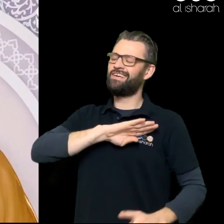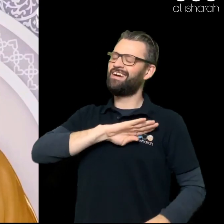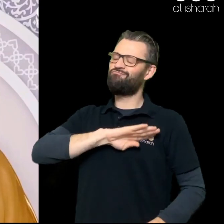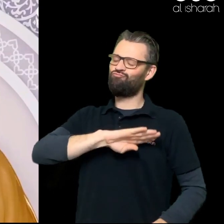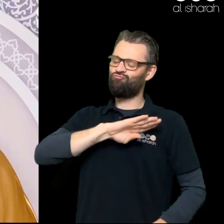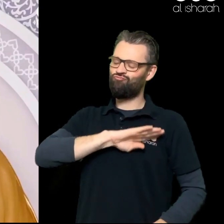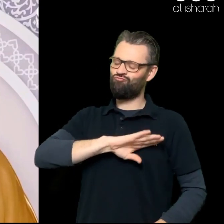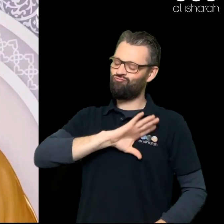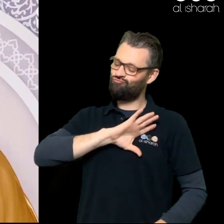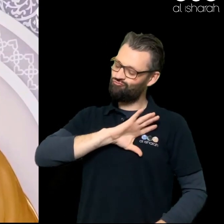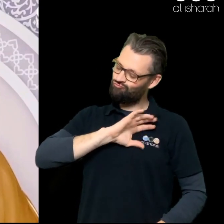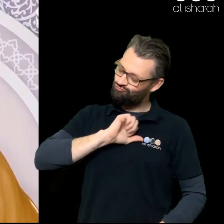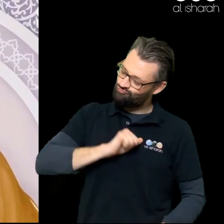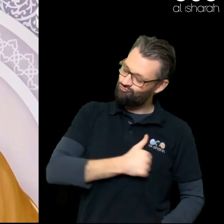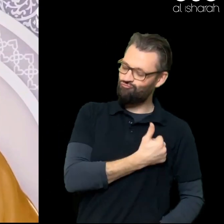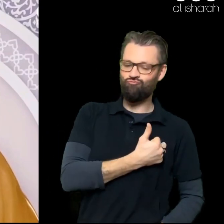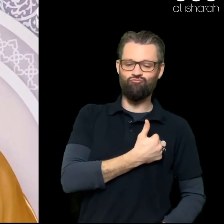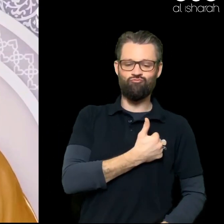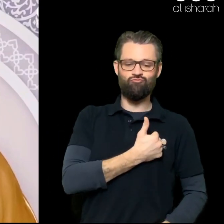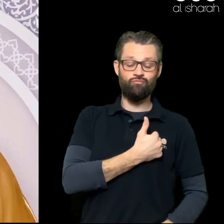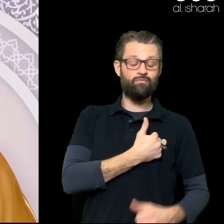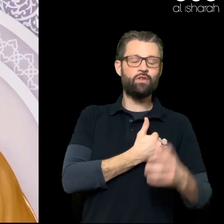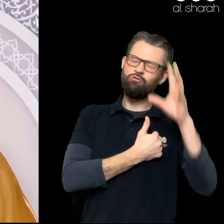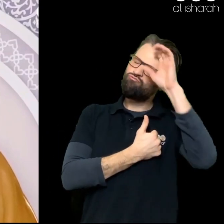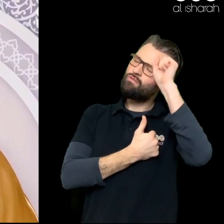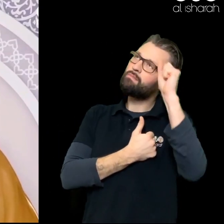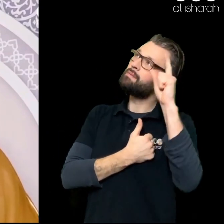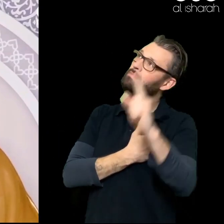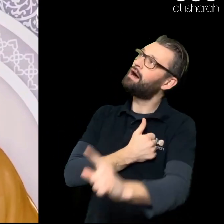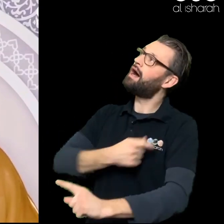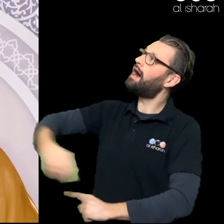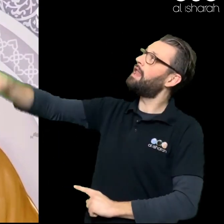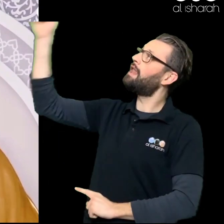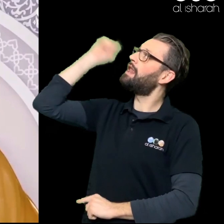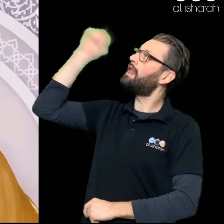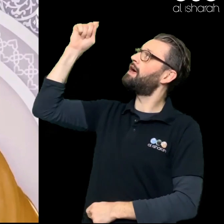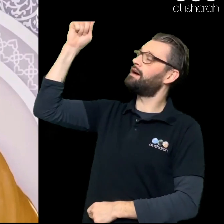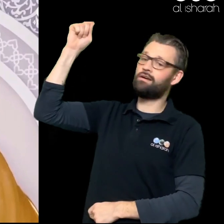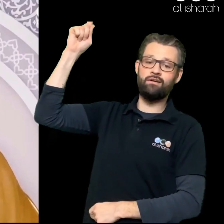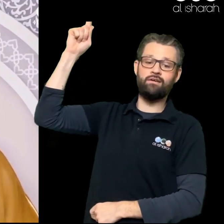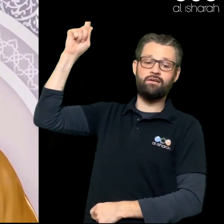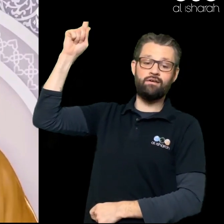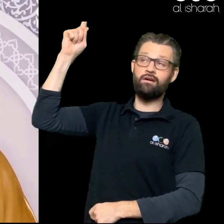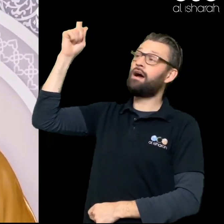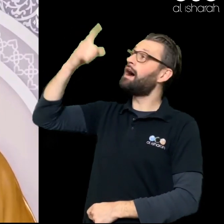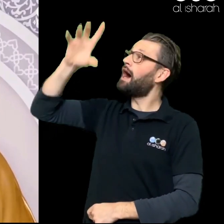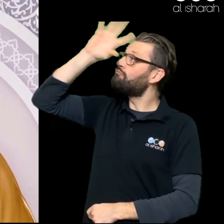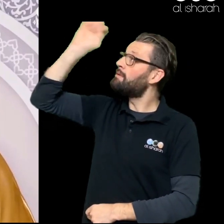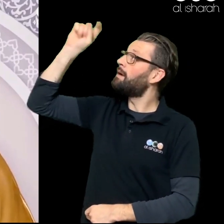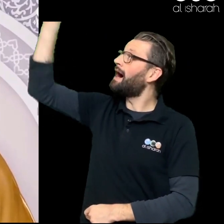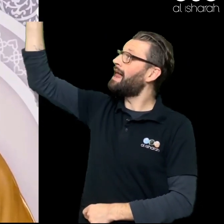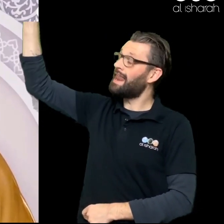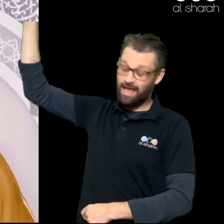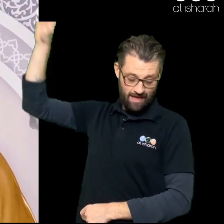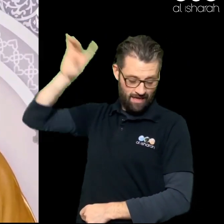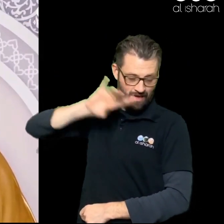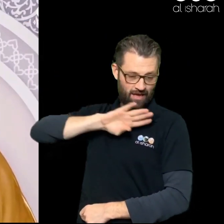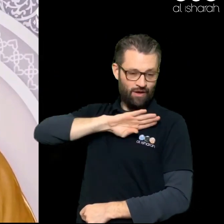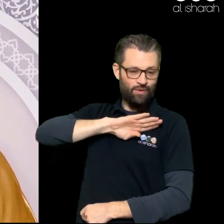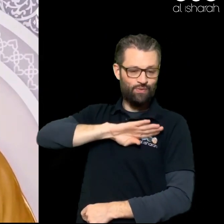Where do we find these instructions? We find them in the Quran and in the sunnah of the Prophet sallallahu alayhi wa sallam So to